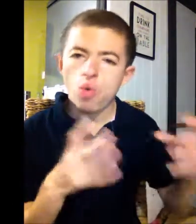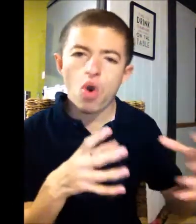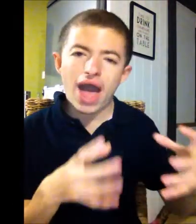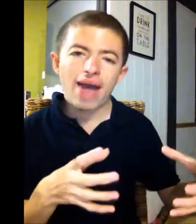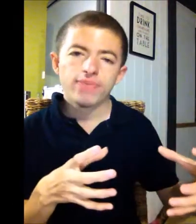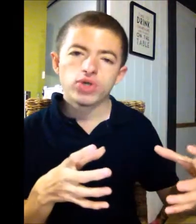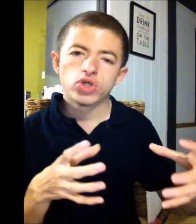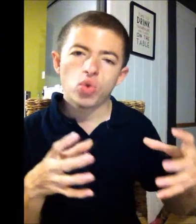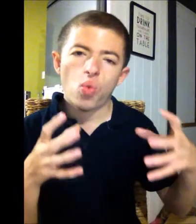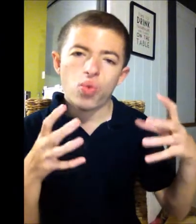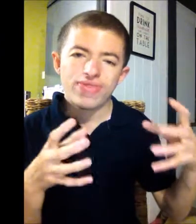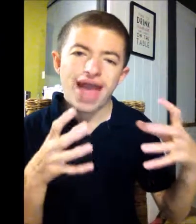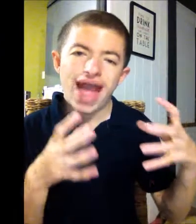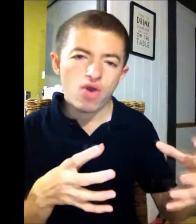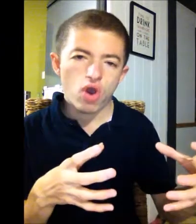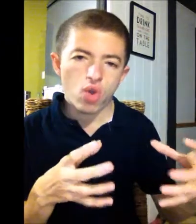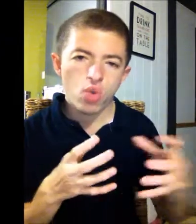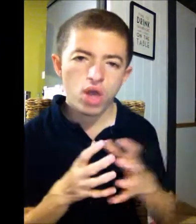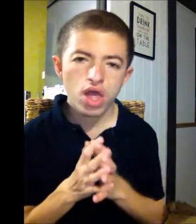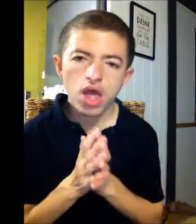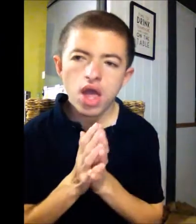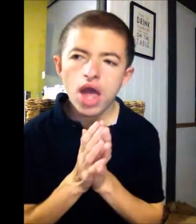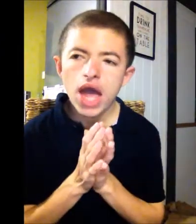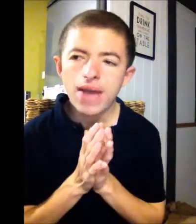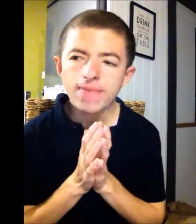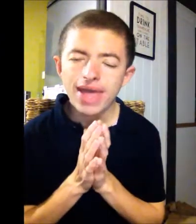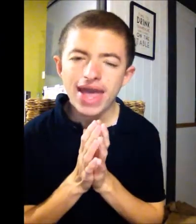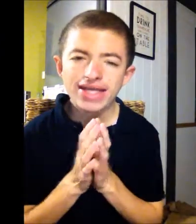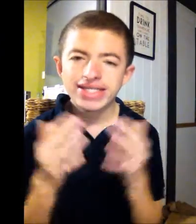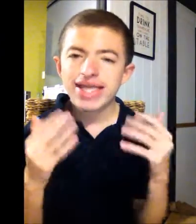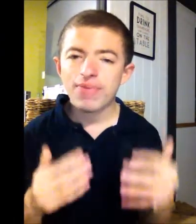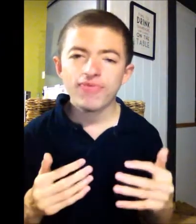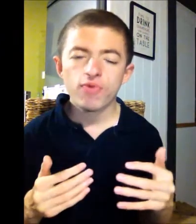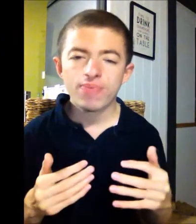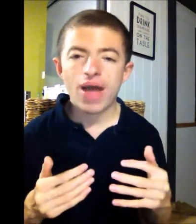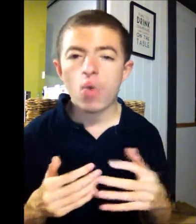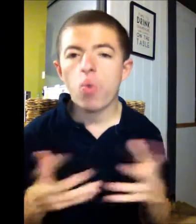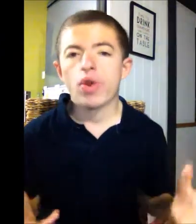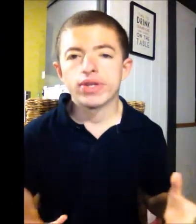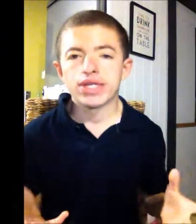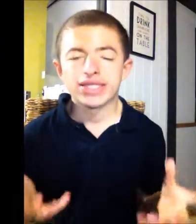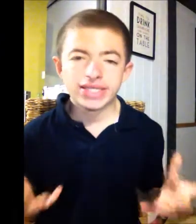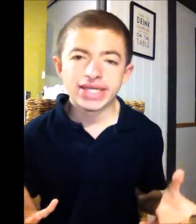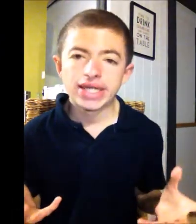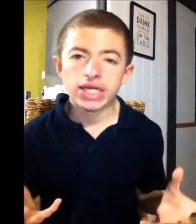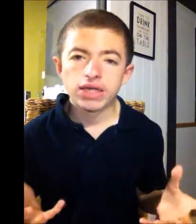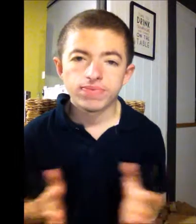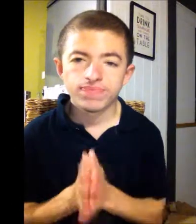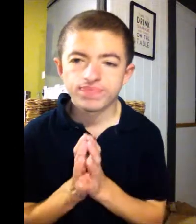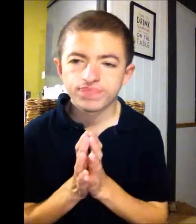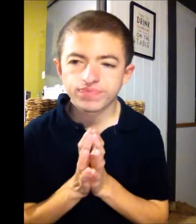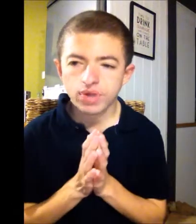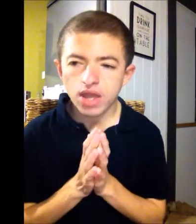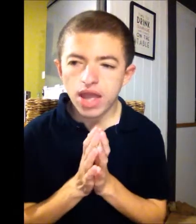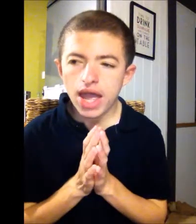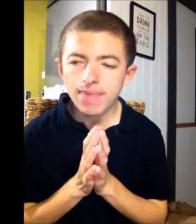what happened with Arrow. Um, except from that one scene. Um,